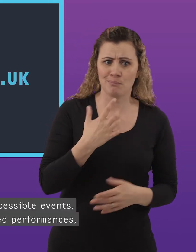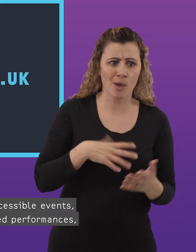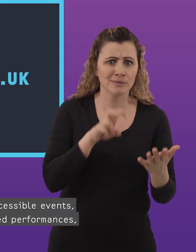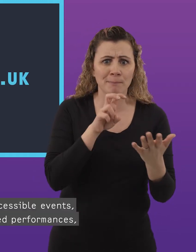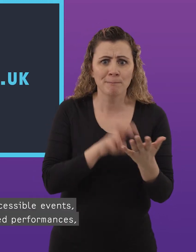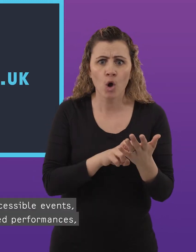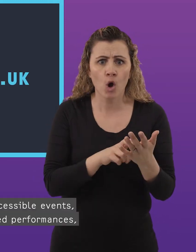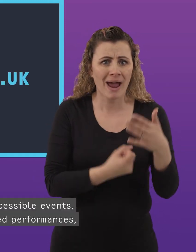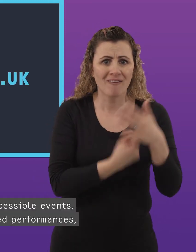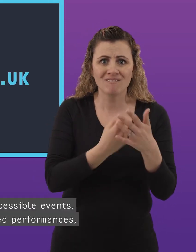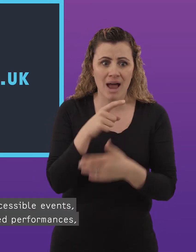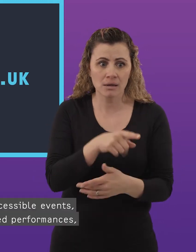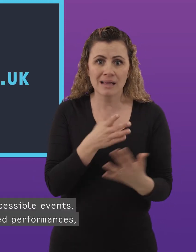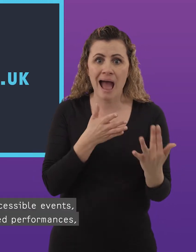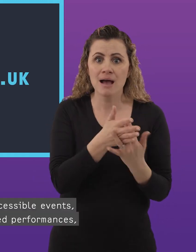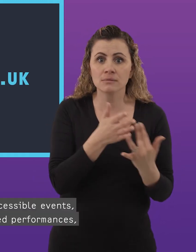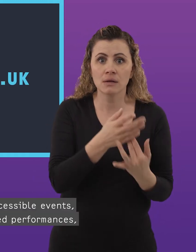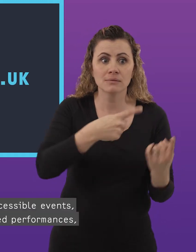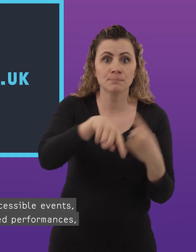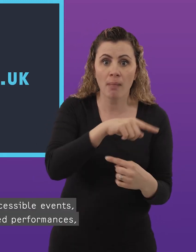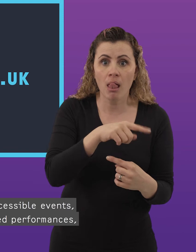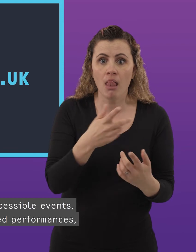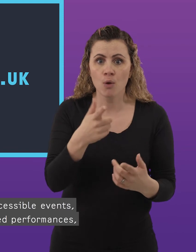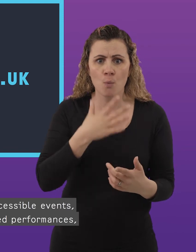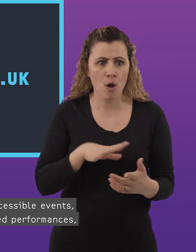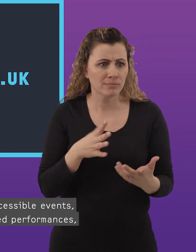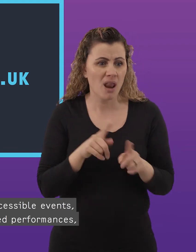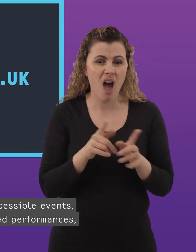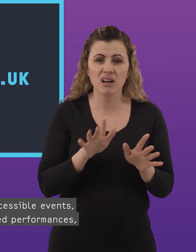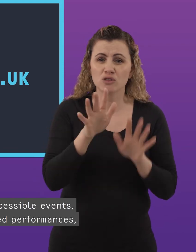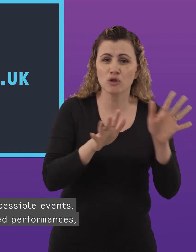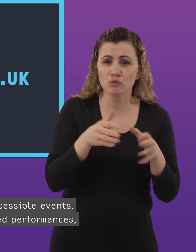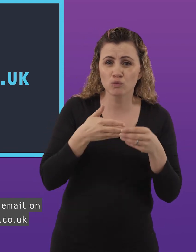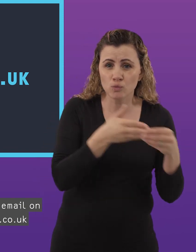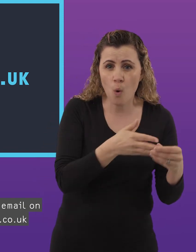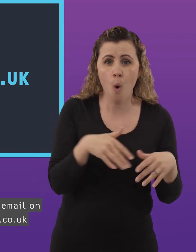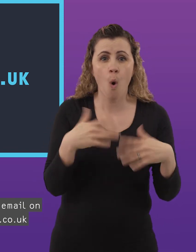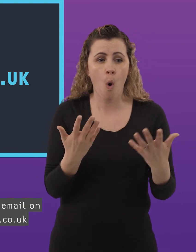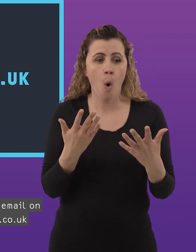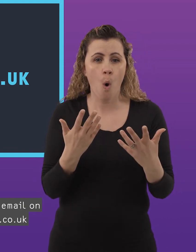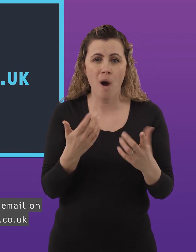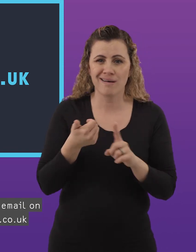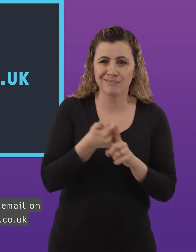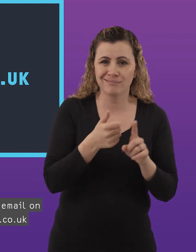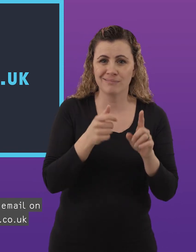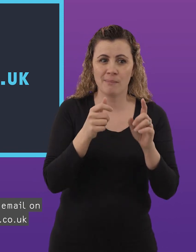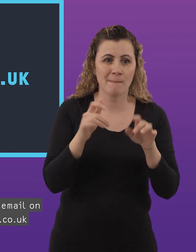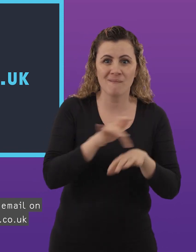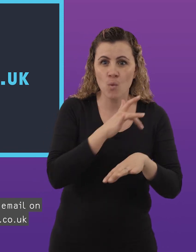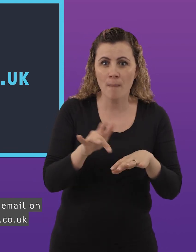book for some of our accessible events like touch tours and assisted performances you can send us an email on access at whole